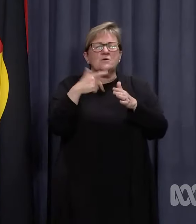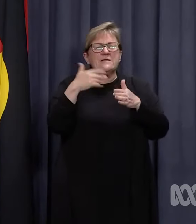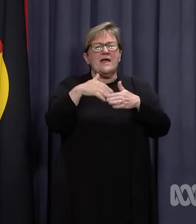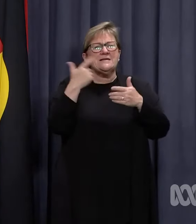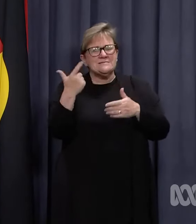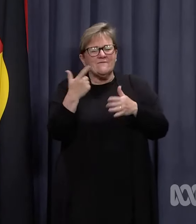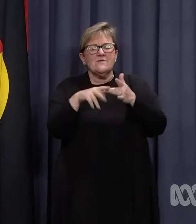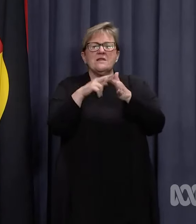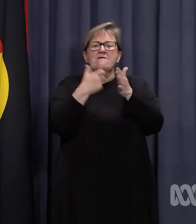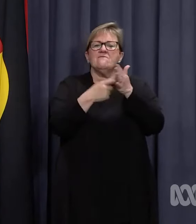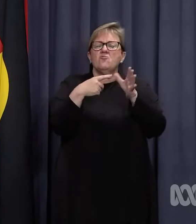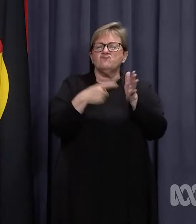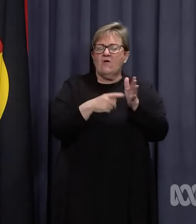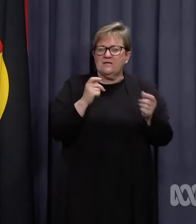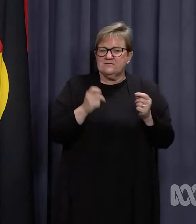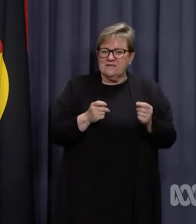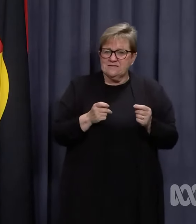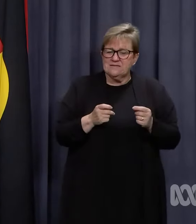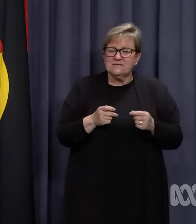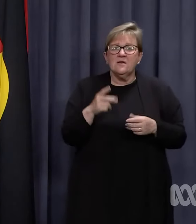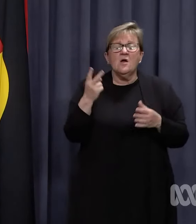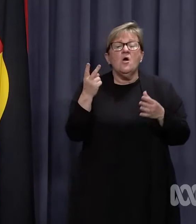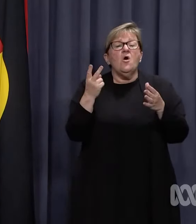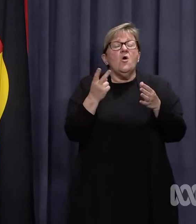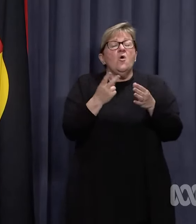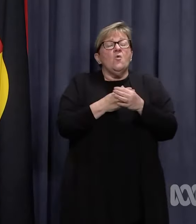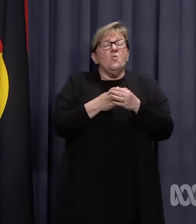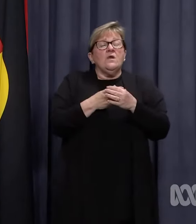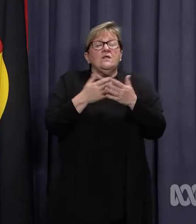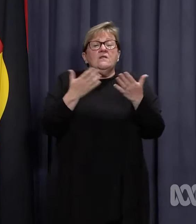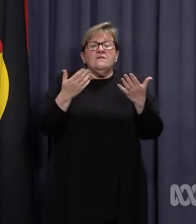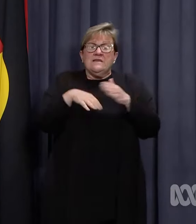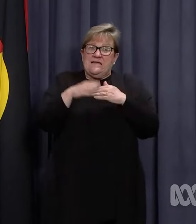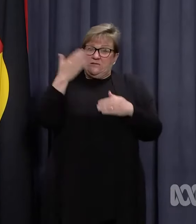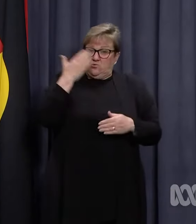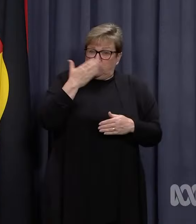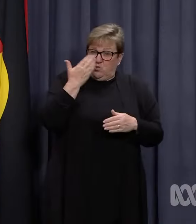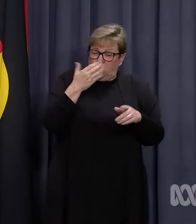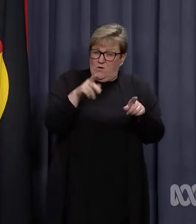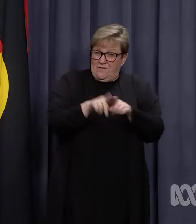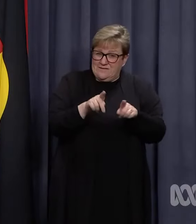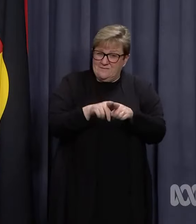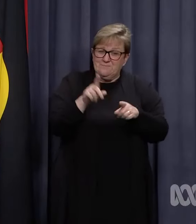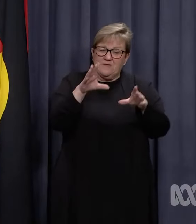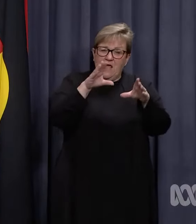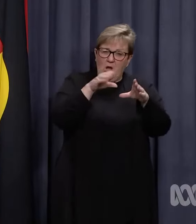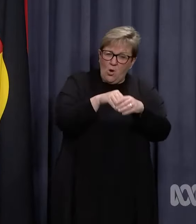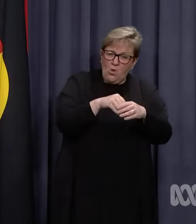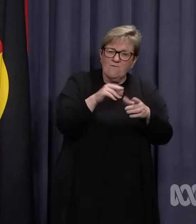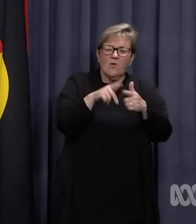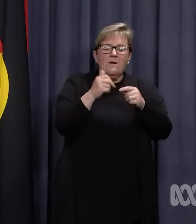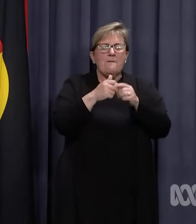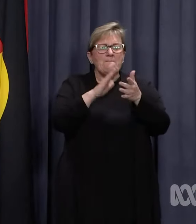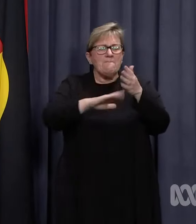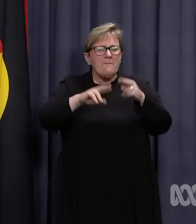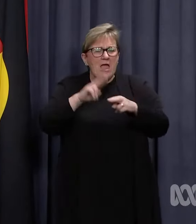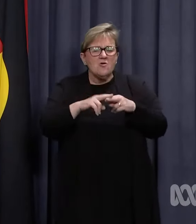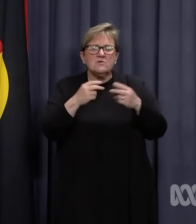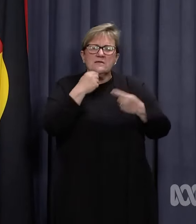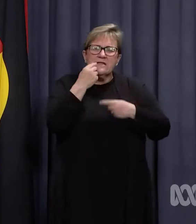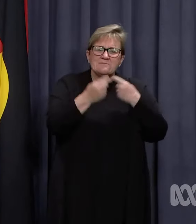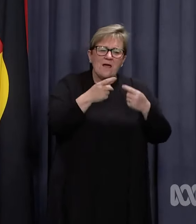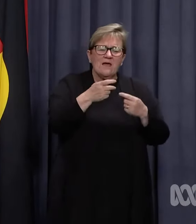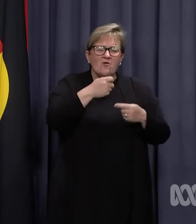if it's a rat. As with the ordinary practices in schools, including parents explaining